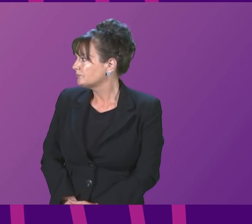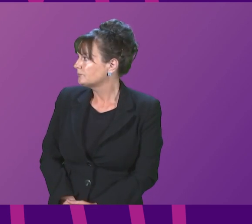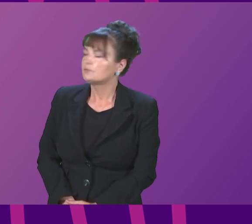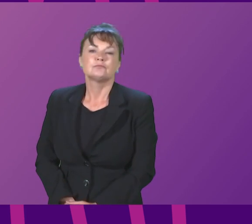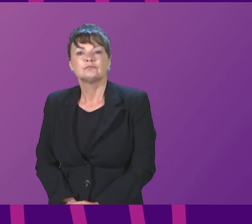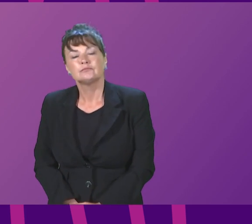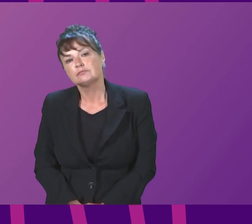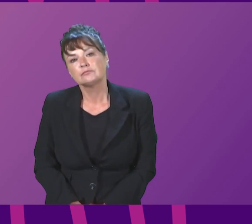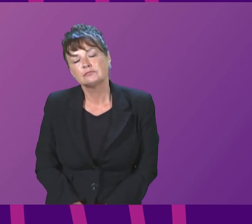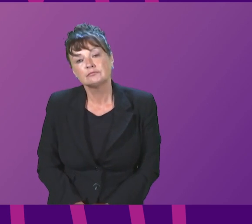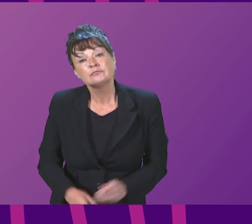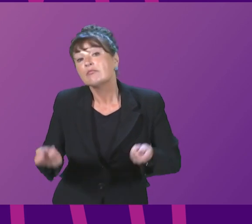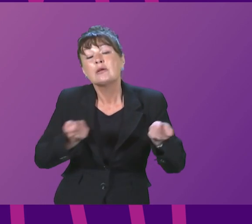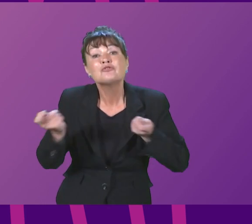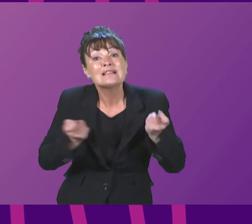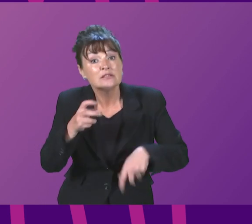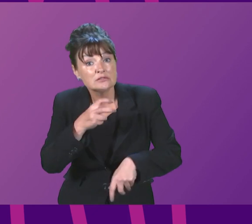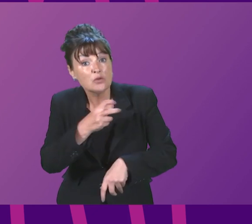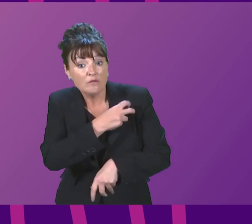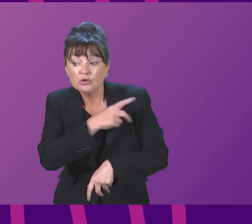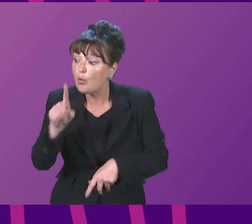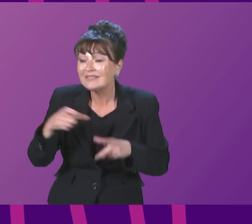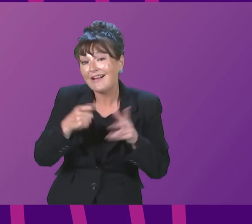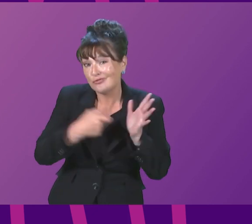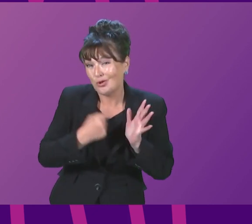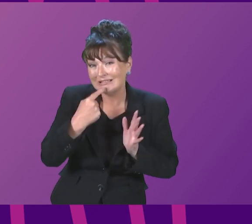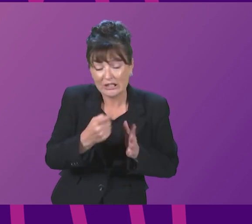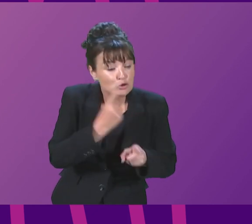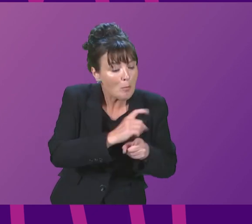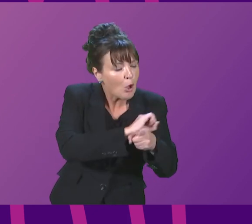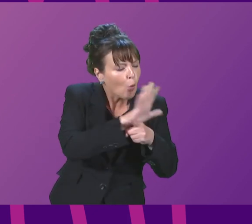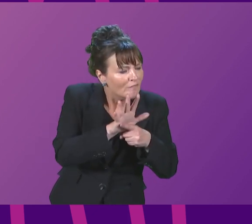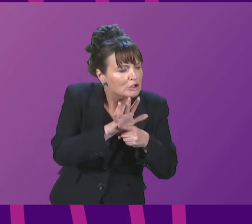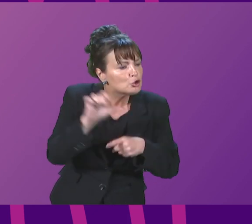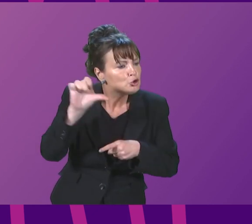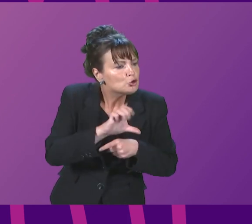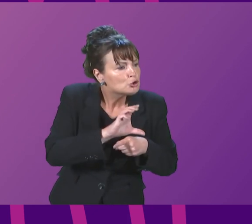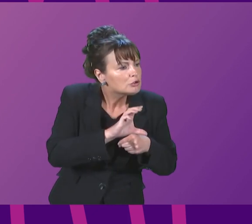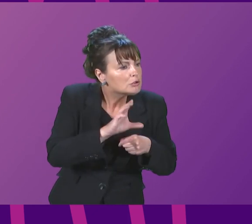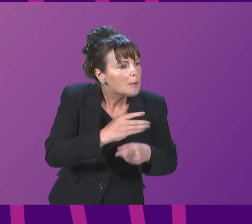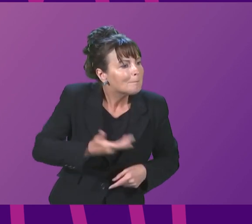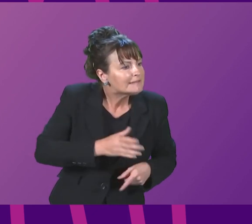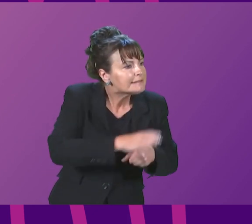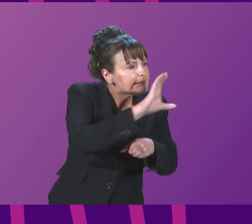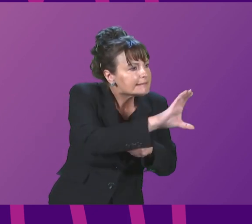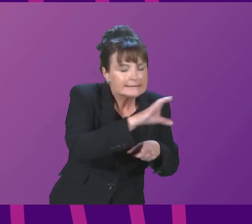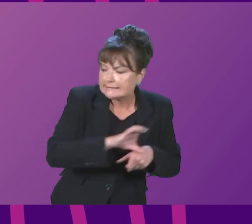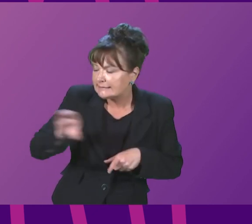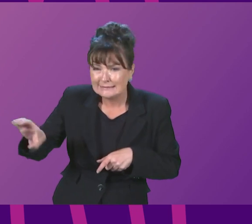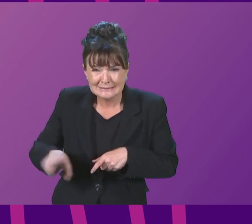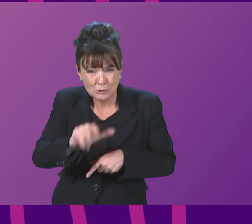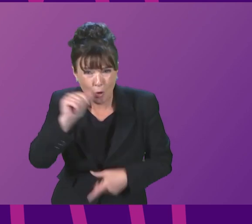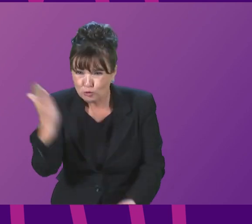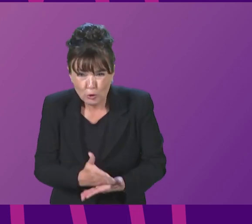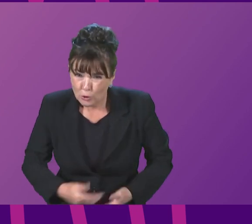Firstly, Presiding Officer, what Douglas Ross has just said about Covid money being directed to Ferguson's is simply not true.